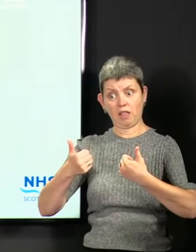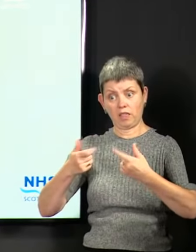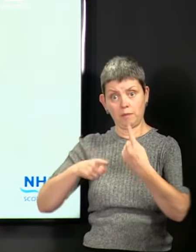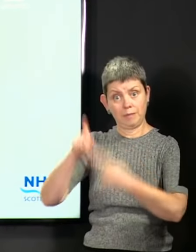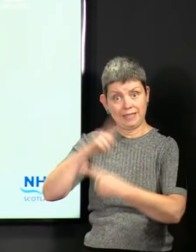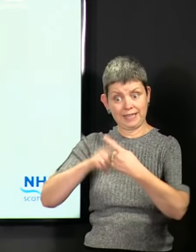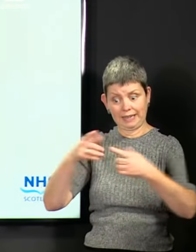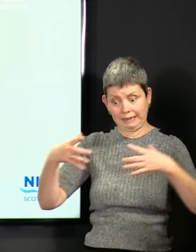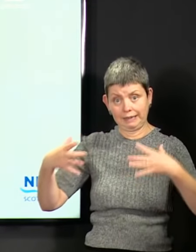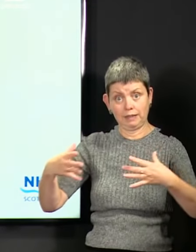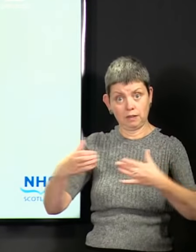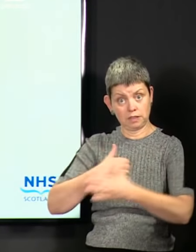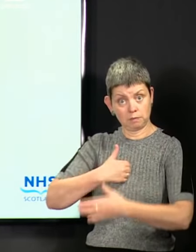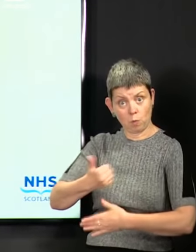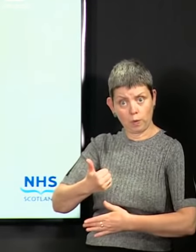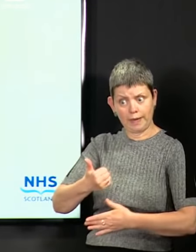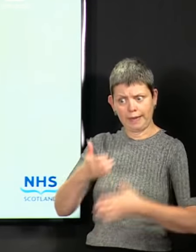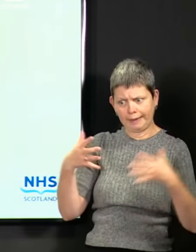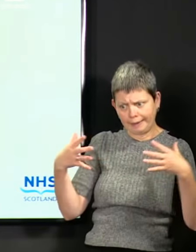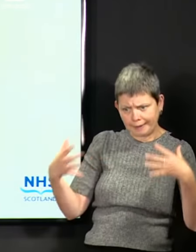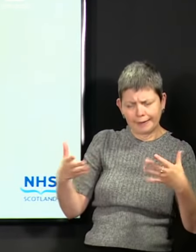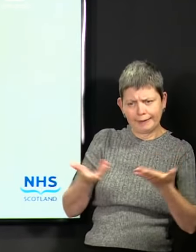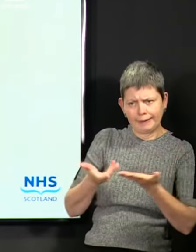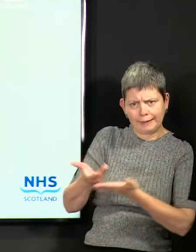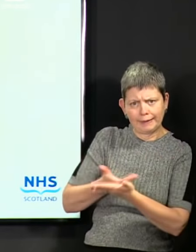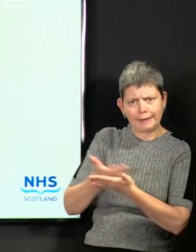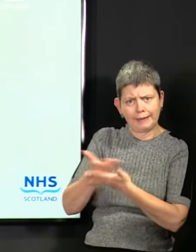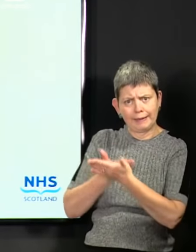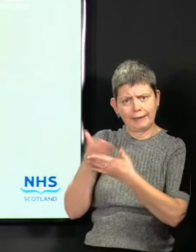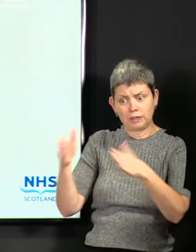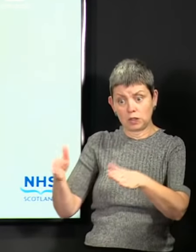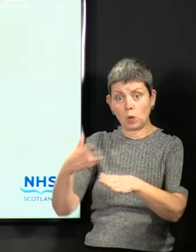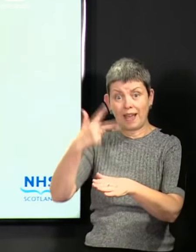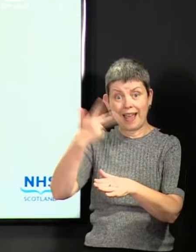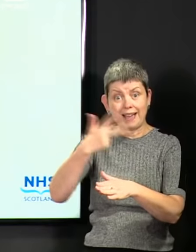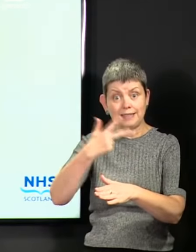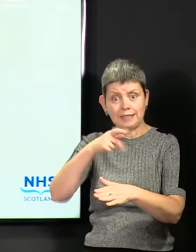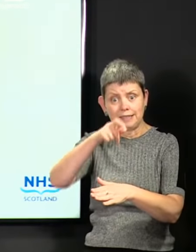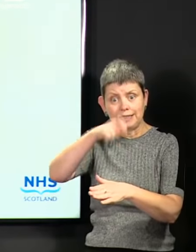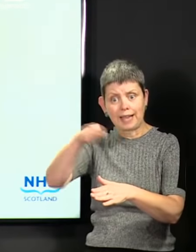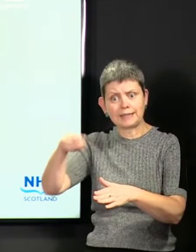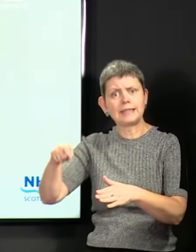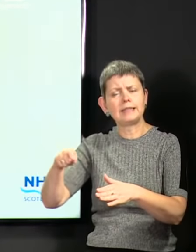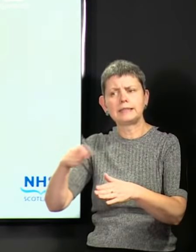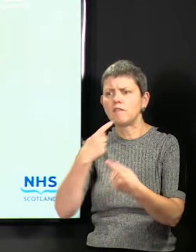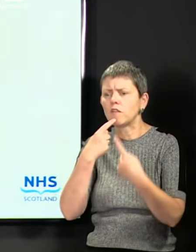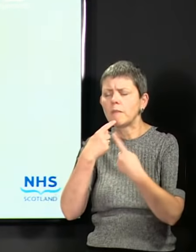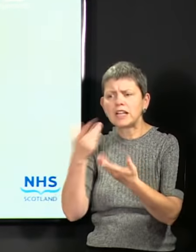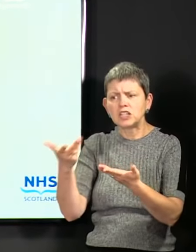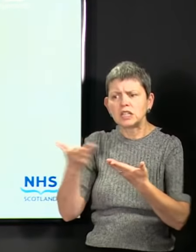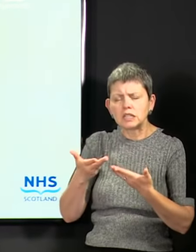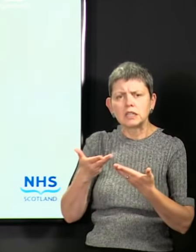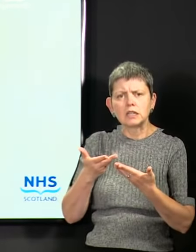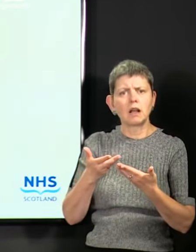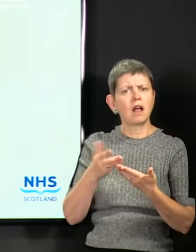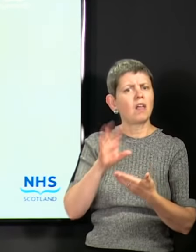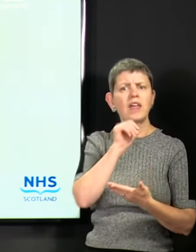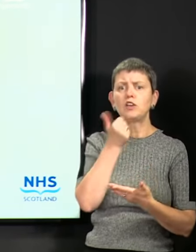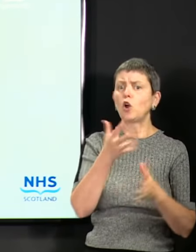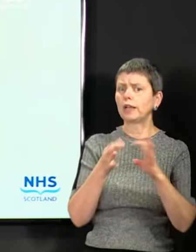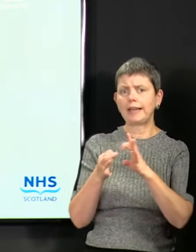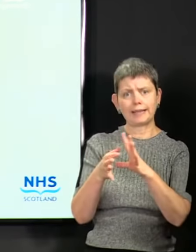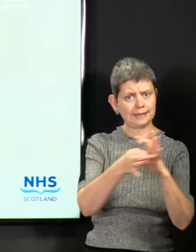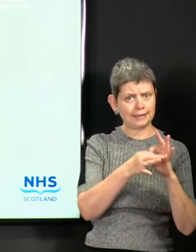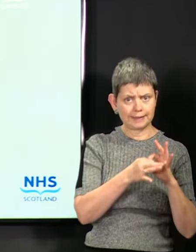So they were already ready for what they knew of the 18 cases. And there is no suggestion that these 18 cases are connected.